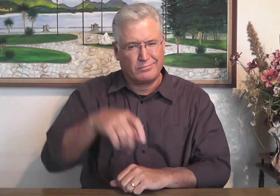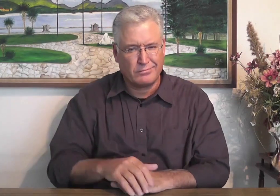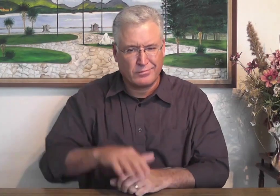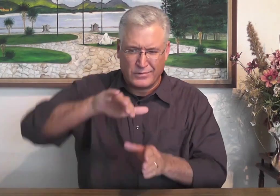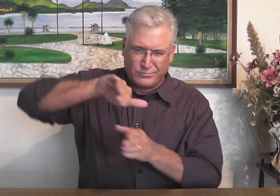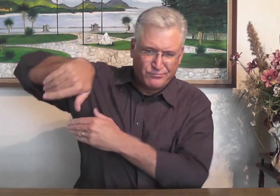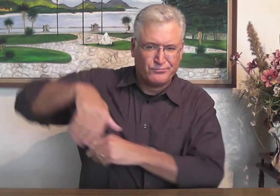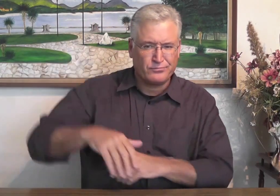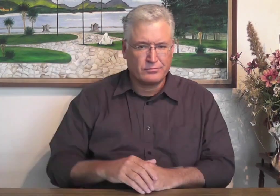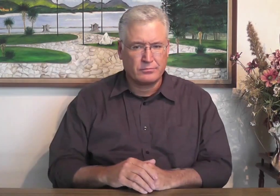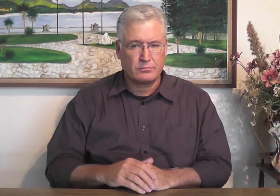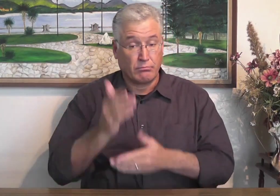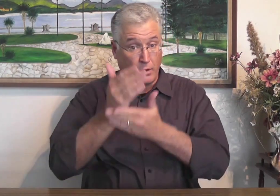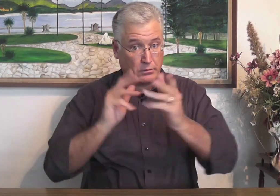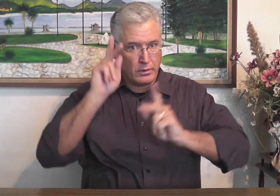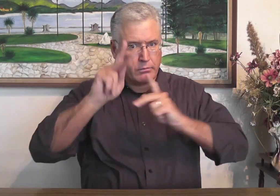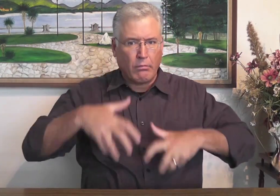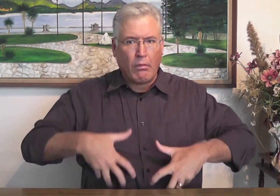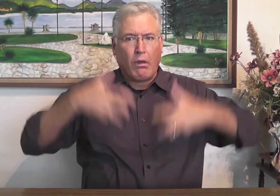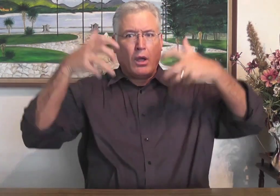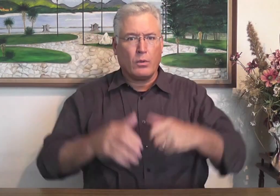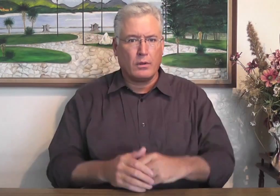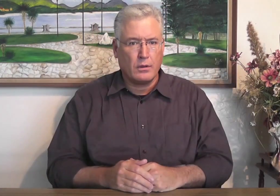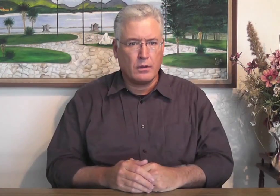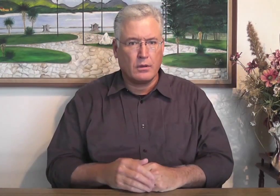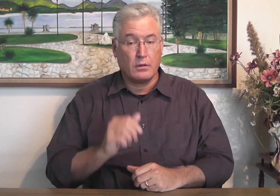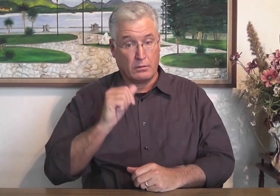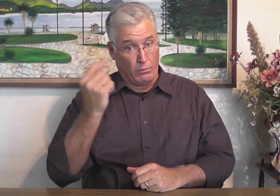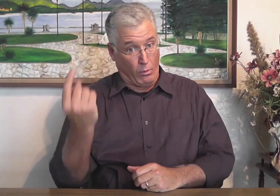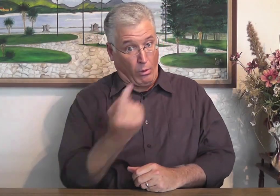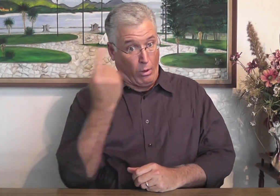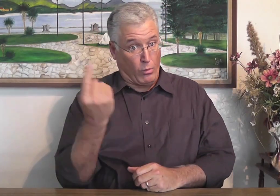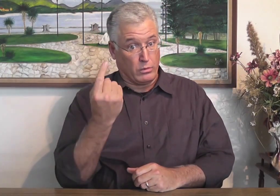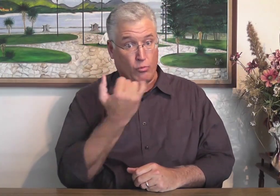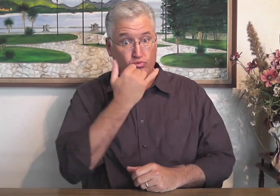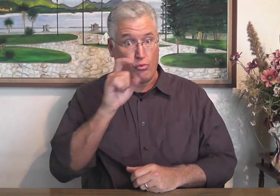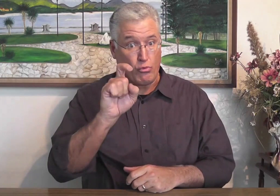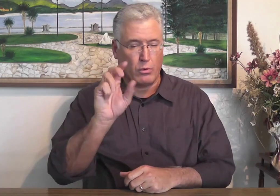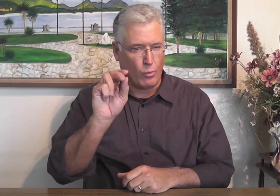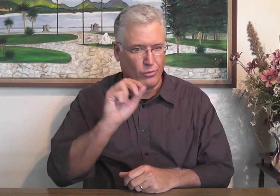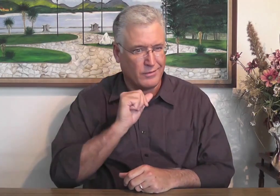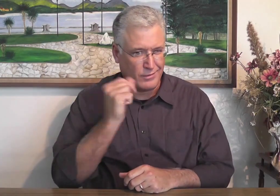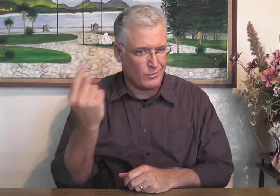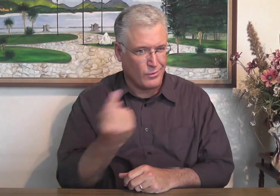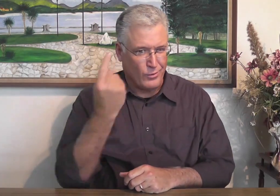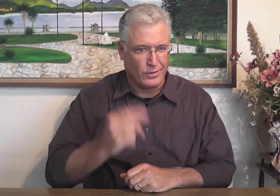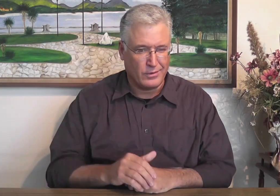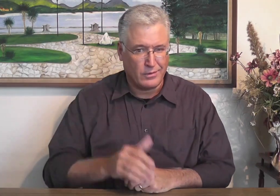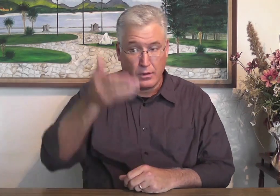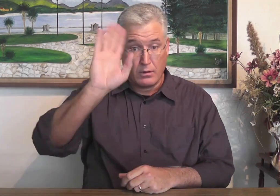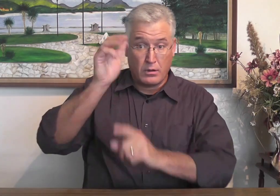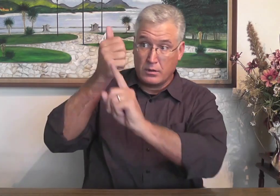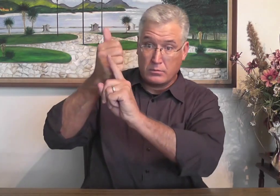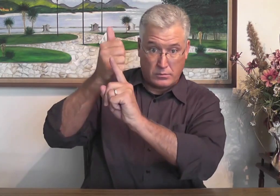it. We must put it aside. Now, when people get angry, is that always wrong? No, not always.